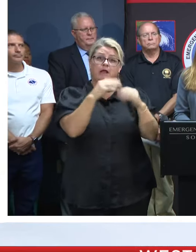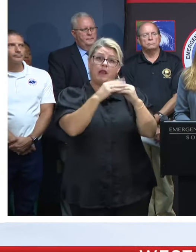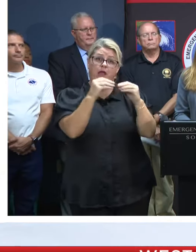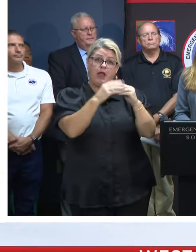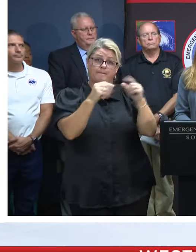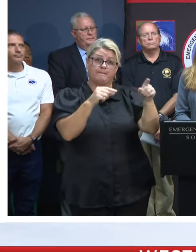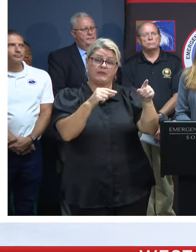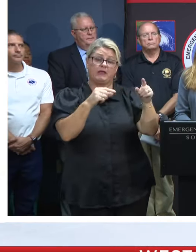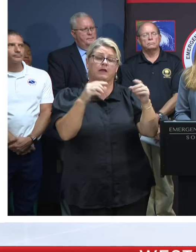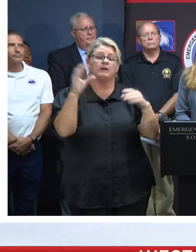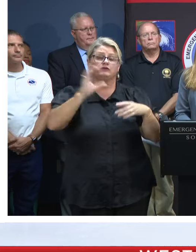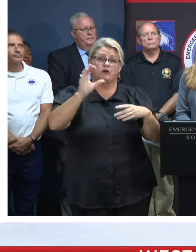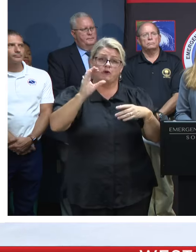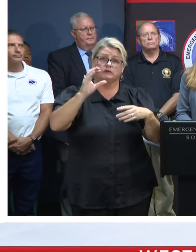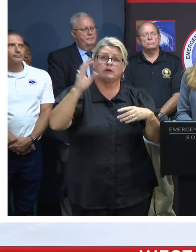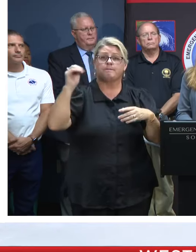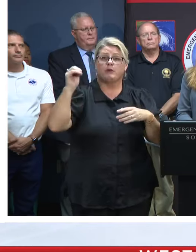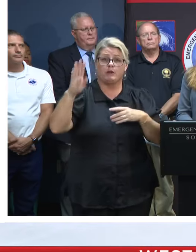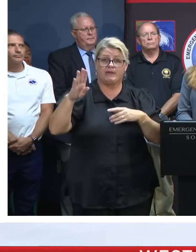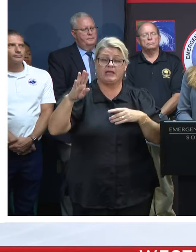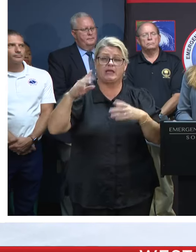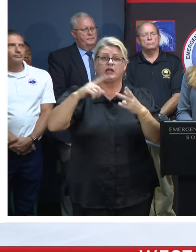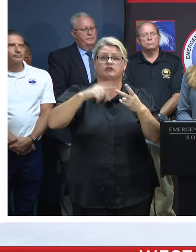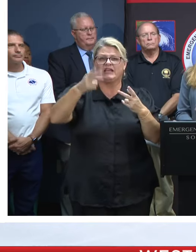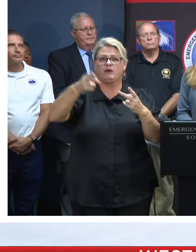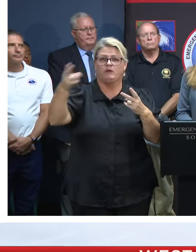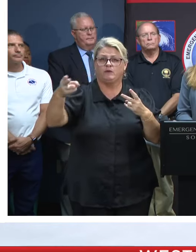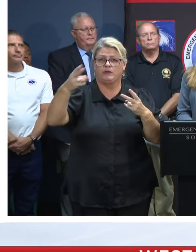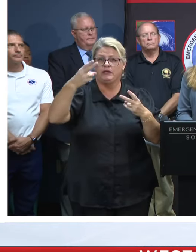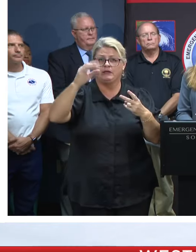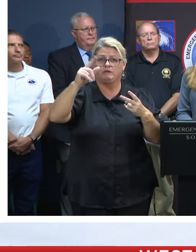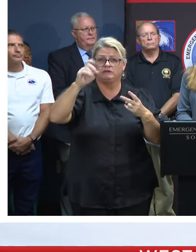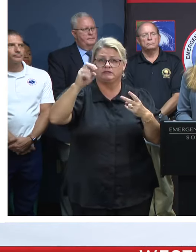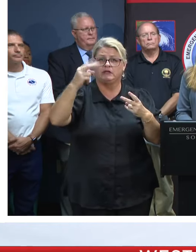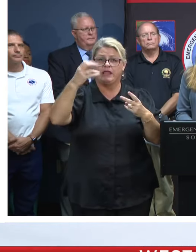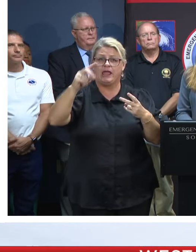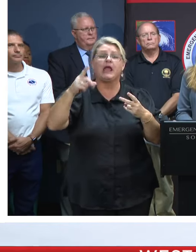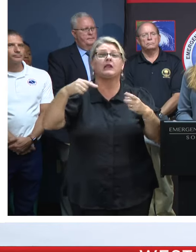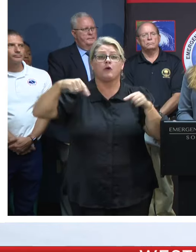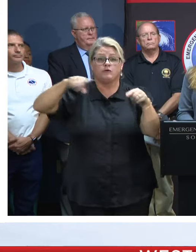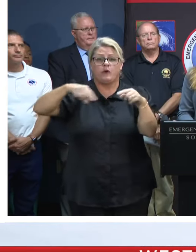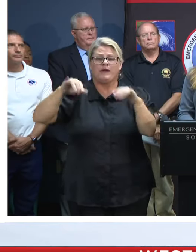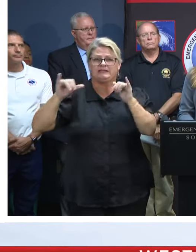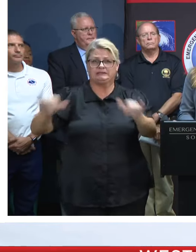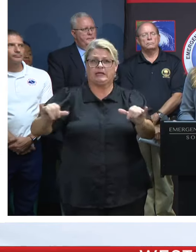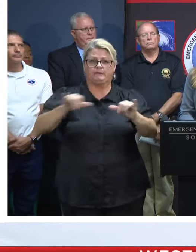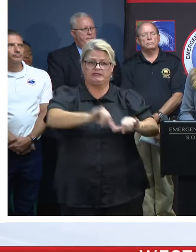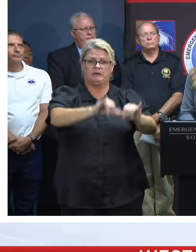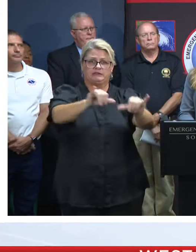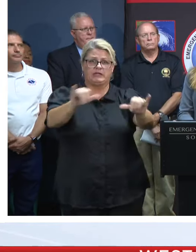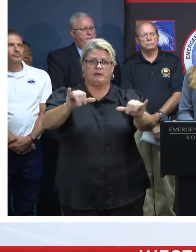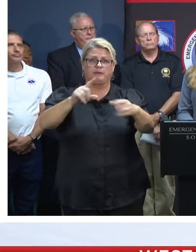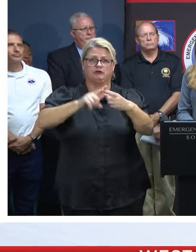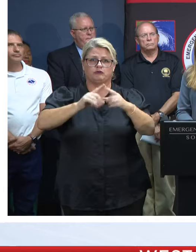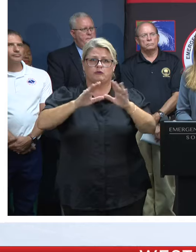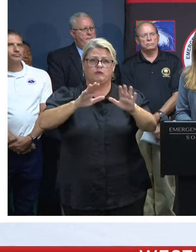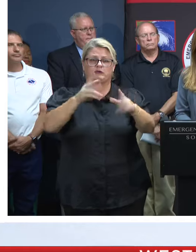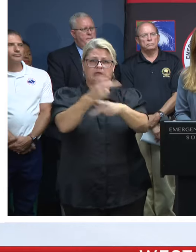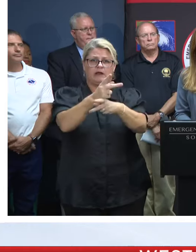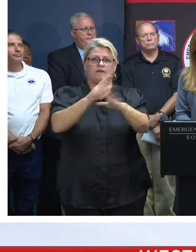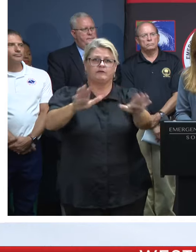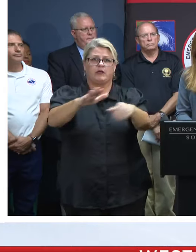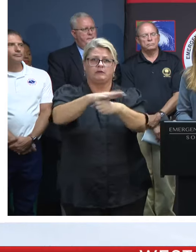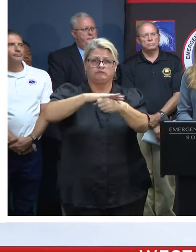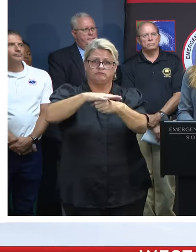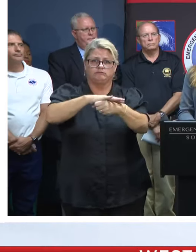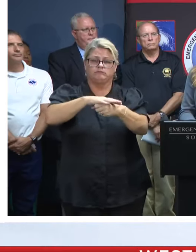Charleston, Myrtle Beach, and Hilton Head. Those are going to remain in their home areas to respond to the storm there. But we also have a